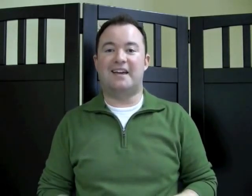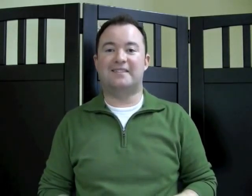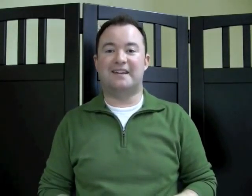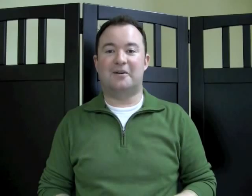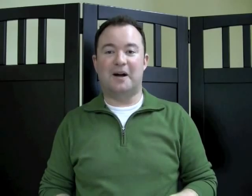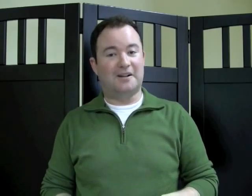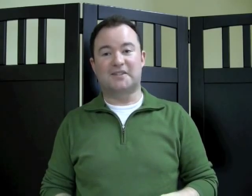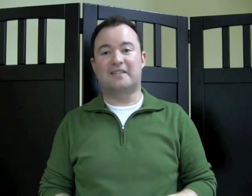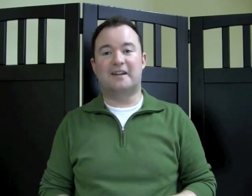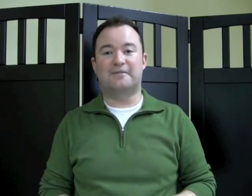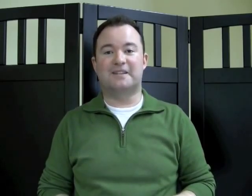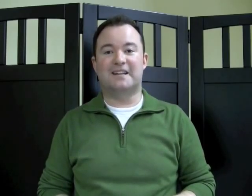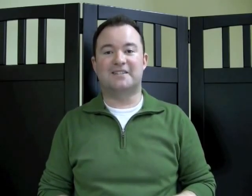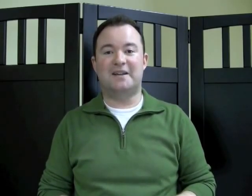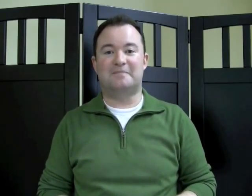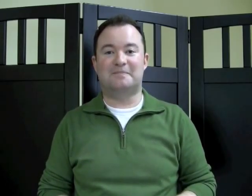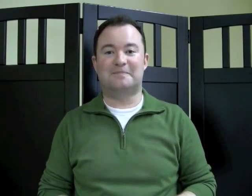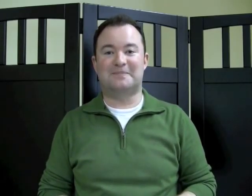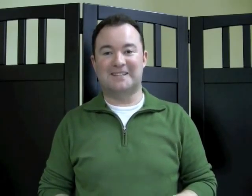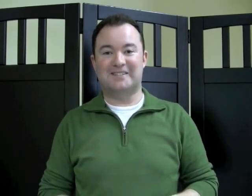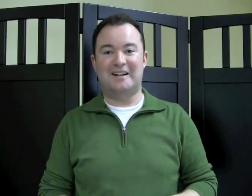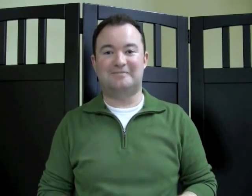And, then I'll sign that for the next time. Thanks a lot.